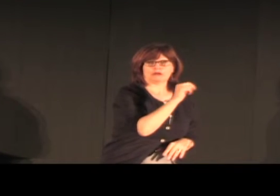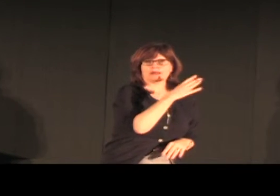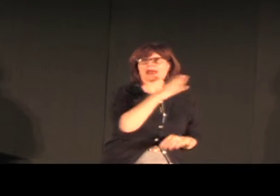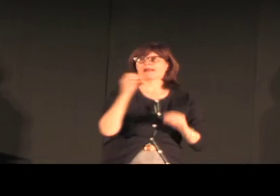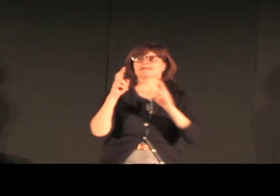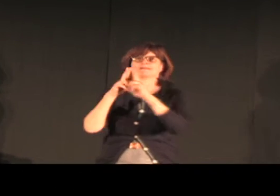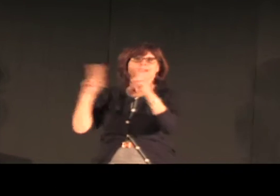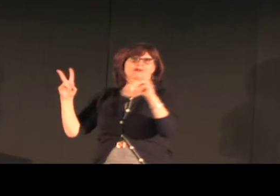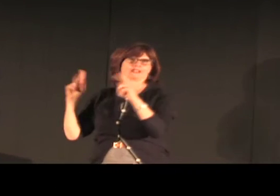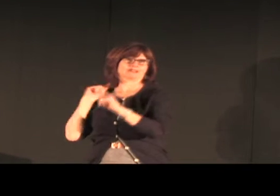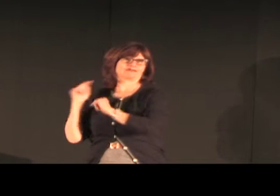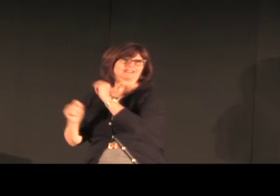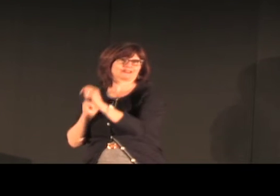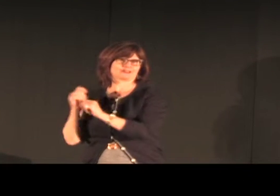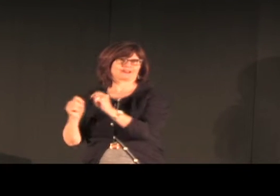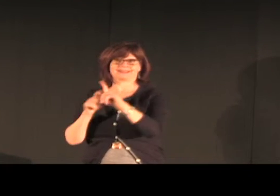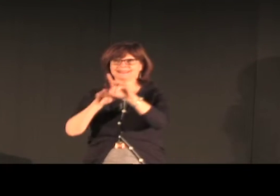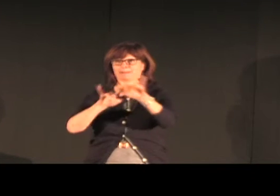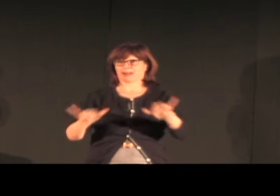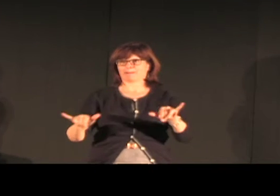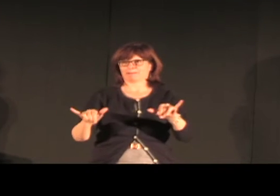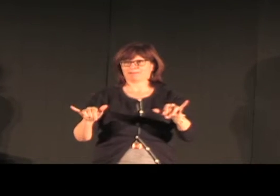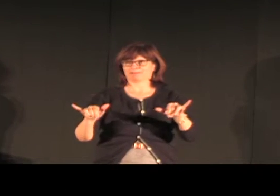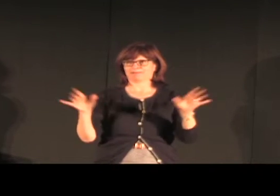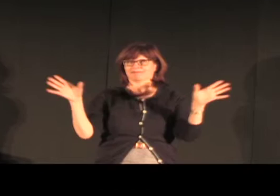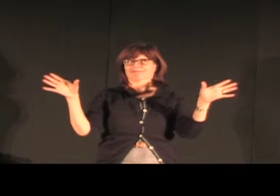So it's an interesting combination of both traditional and modern.